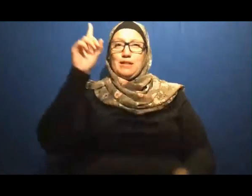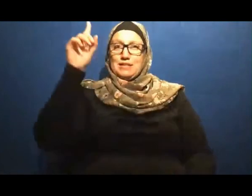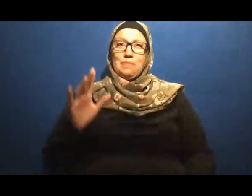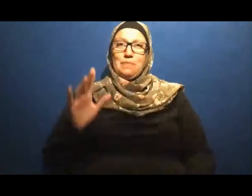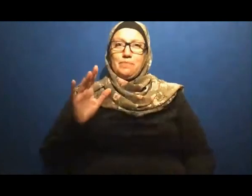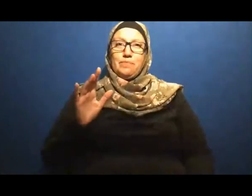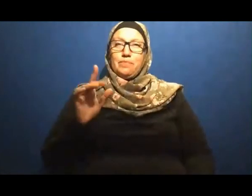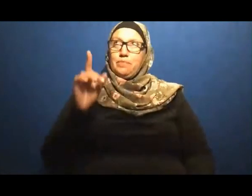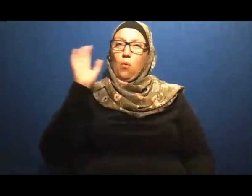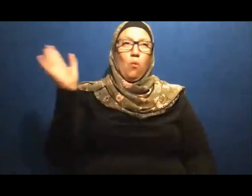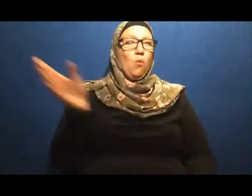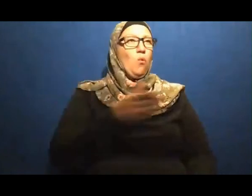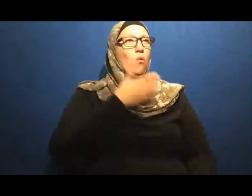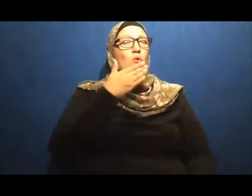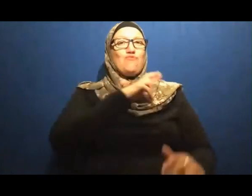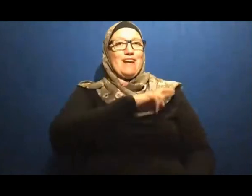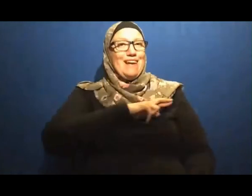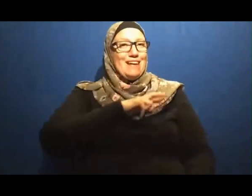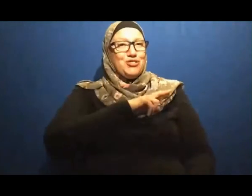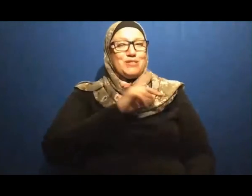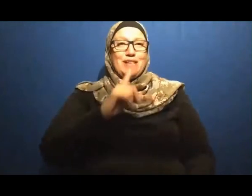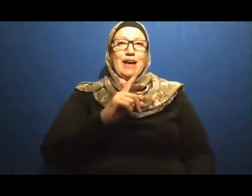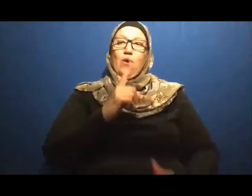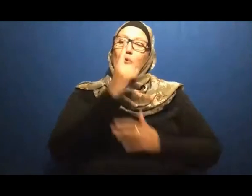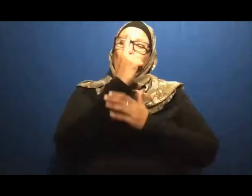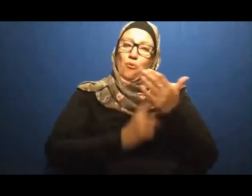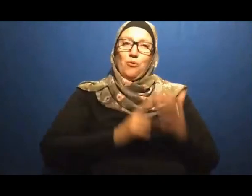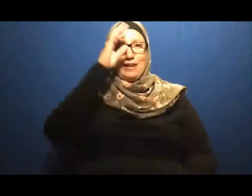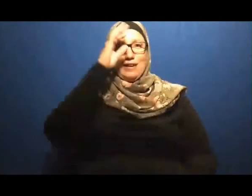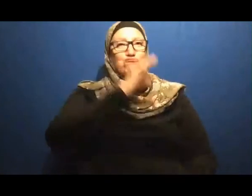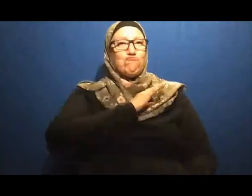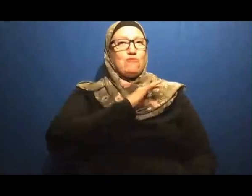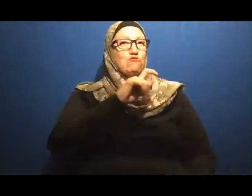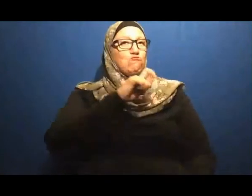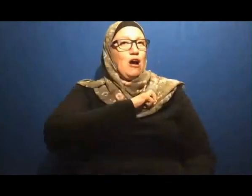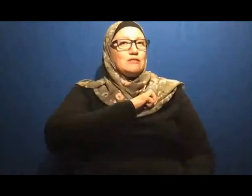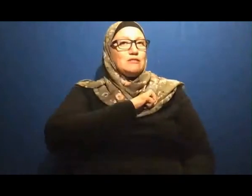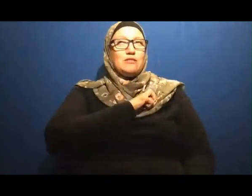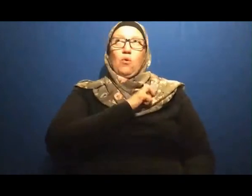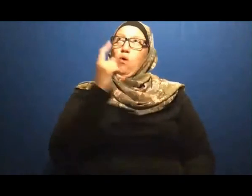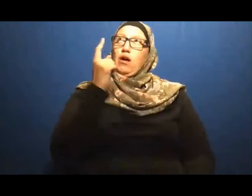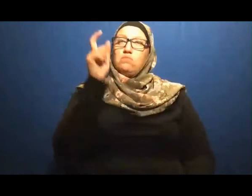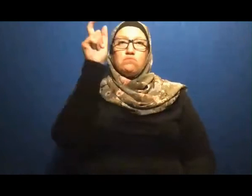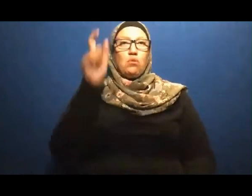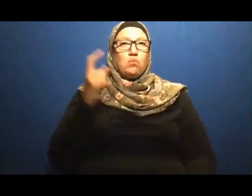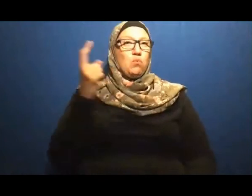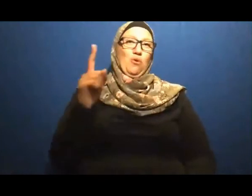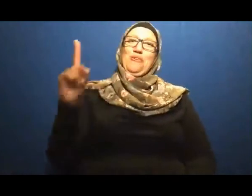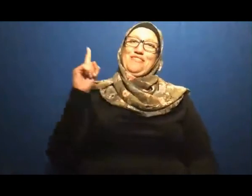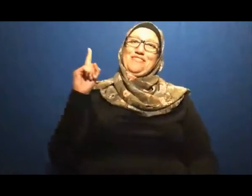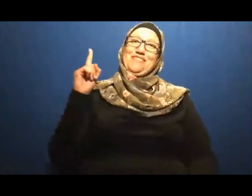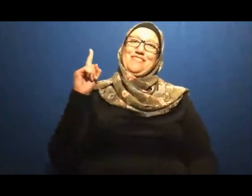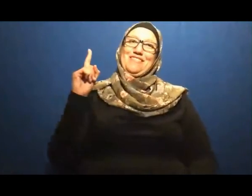have trust And only trust the Almighty God In God alone we trust That's what the Quran